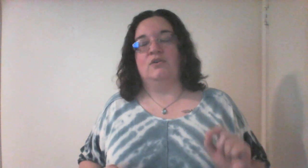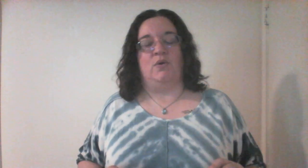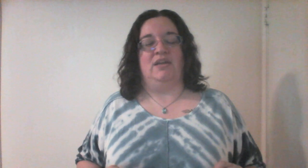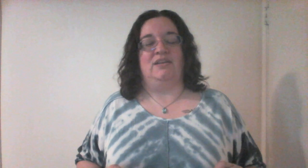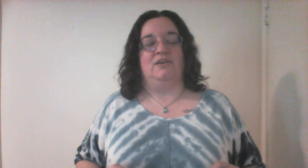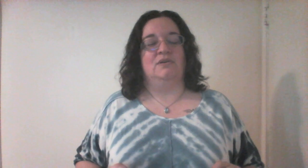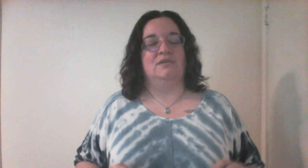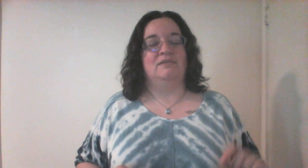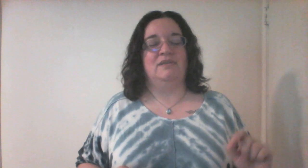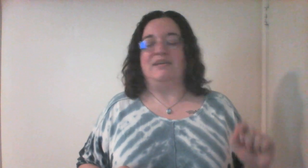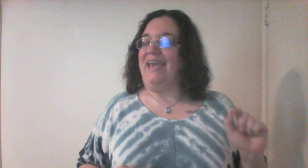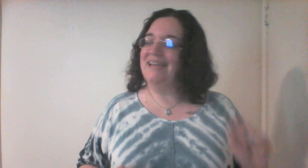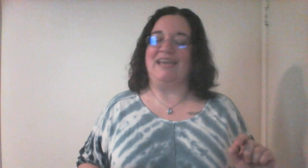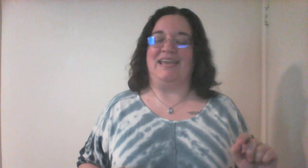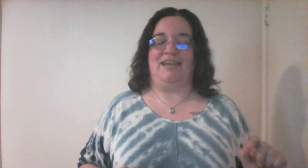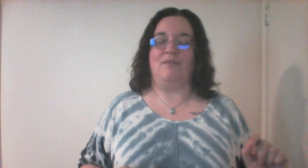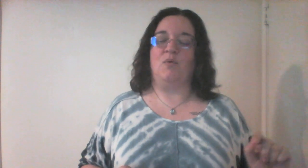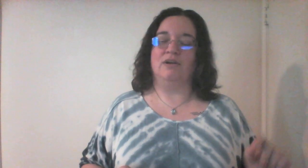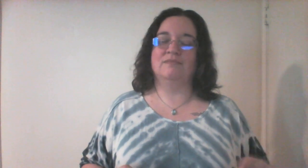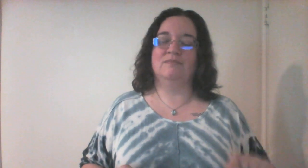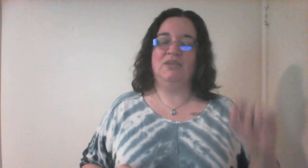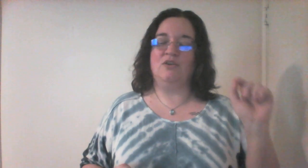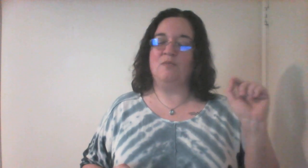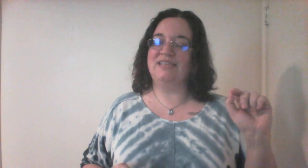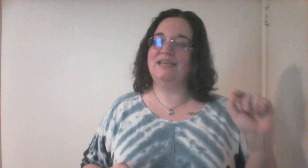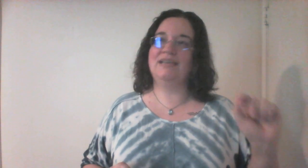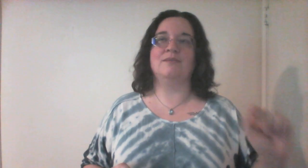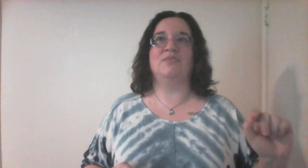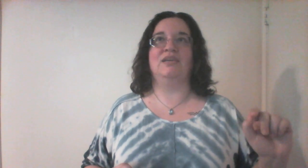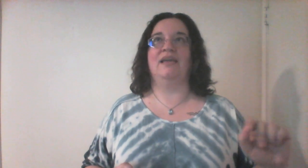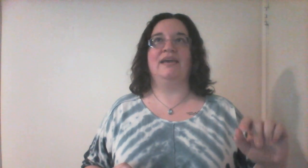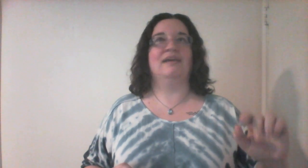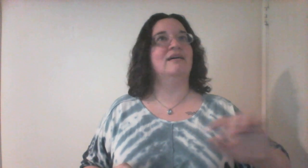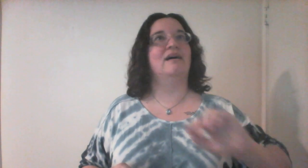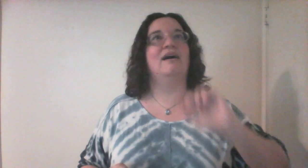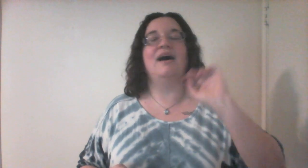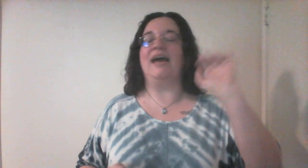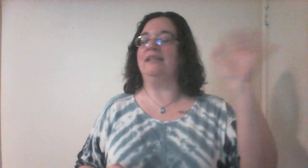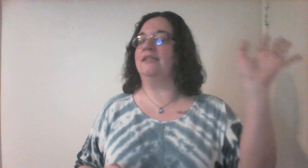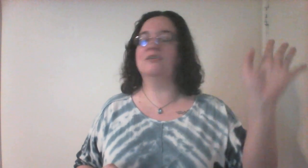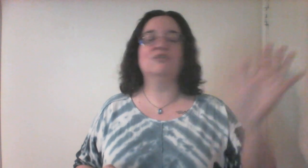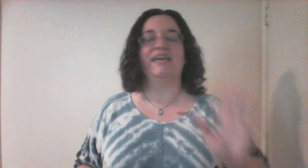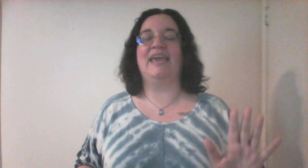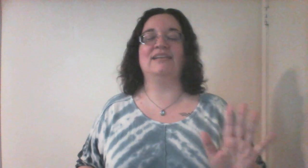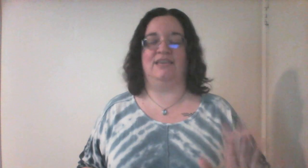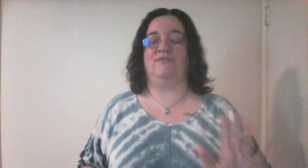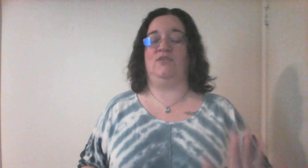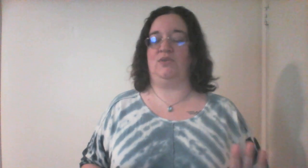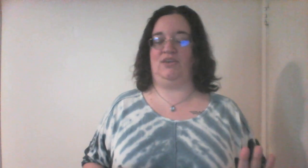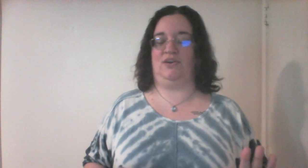annoying you and you can't take it anymore, you might say something like, I literally can't even with you.